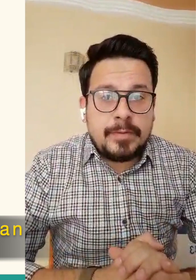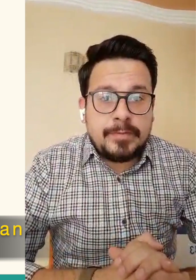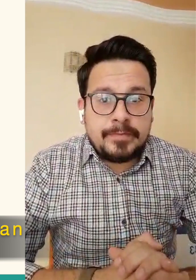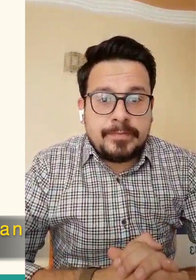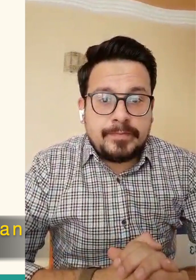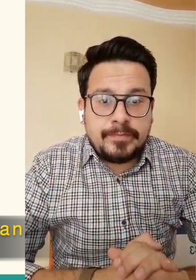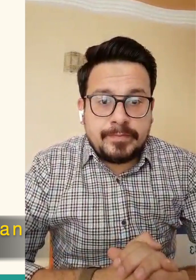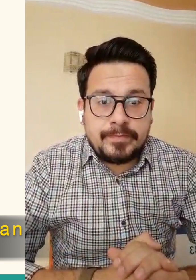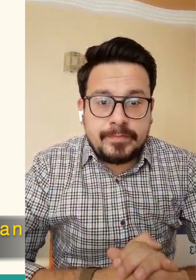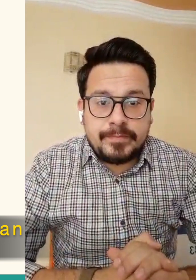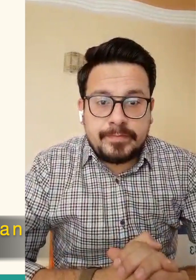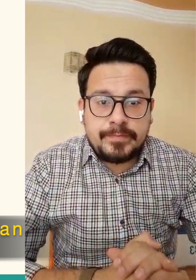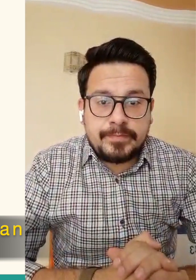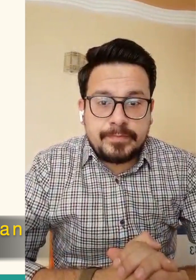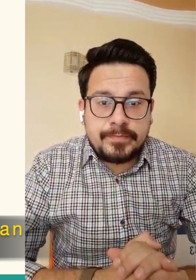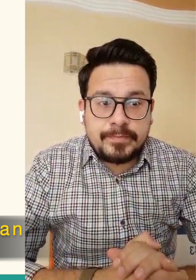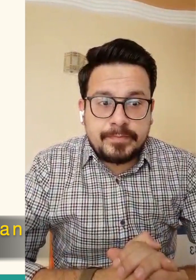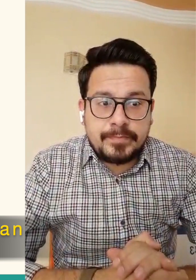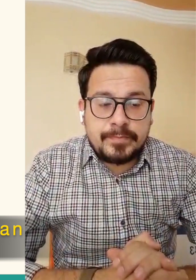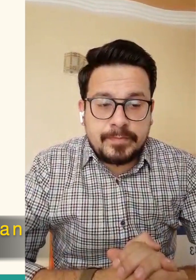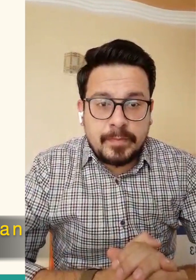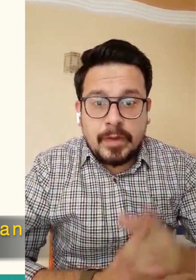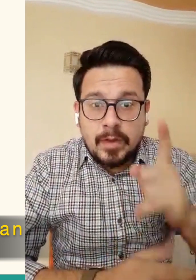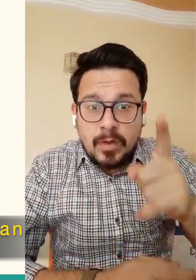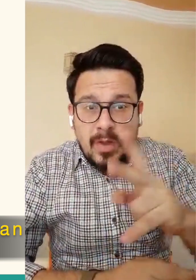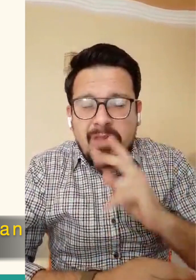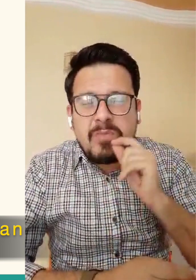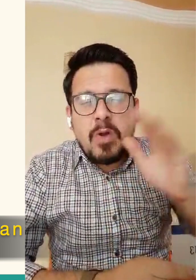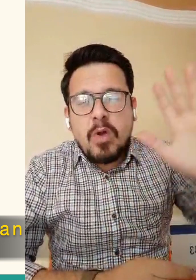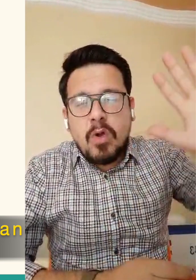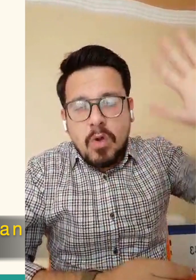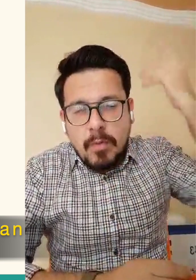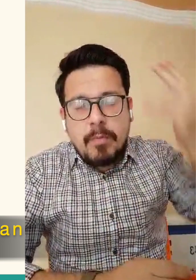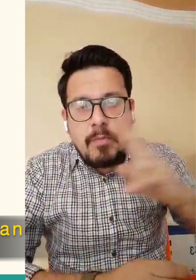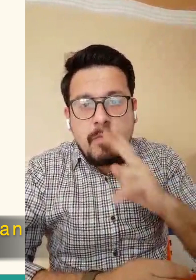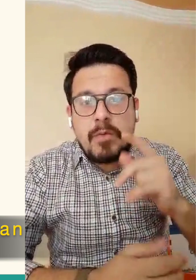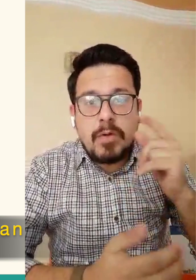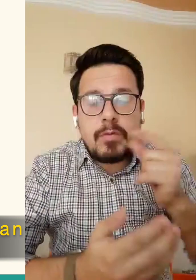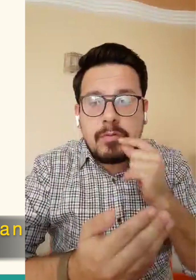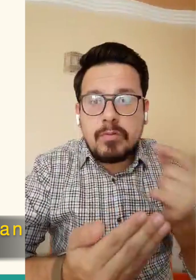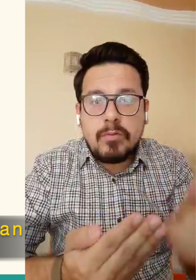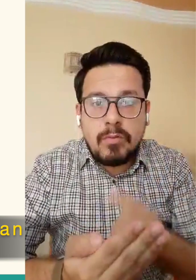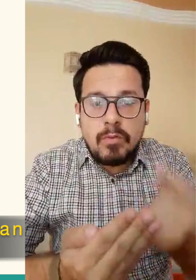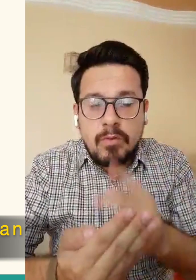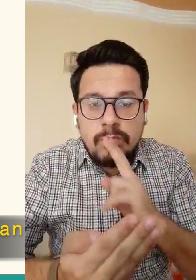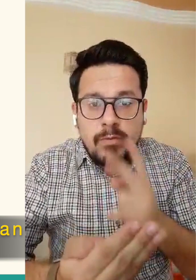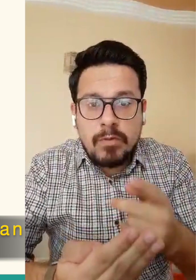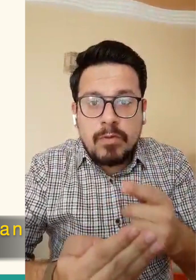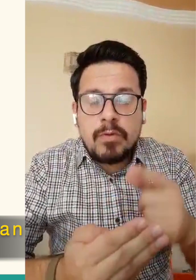Fast Huraira said, The Messenger of Allah said,